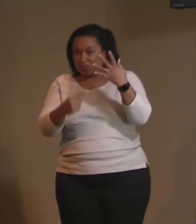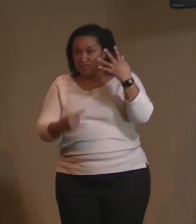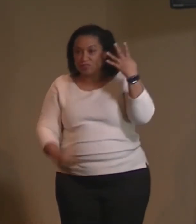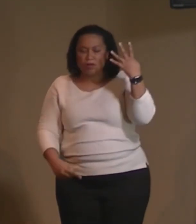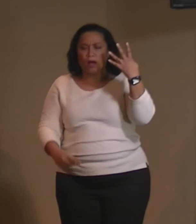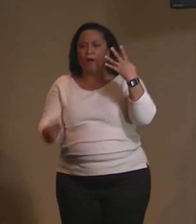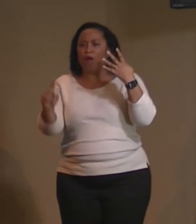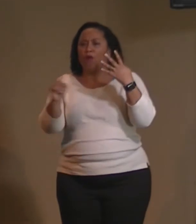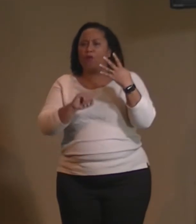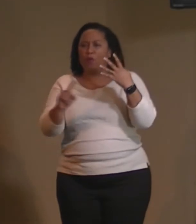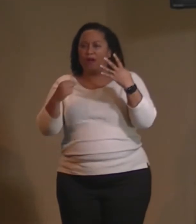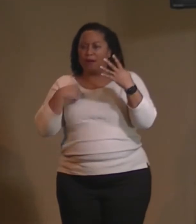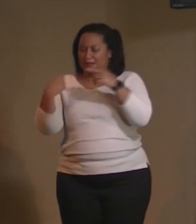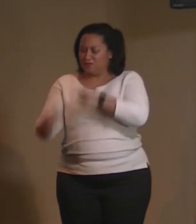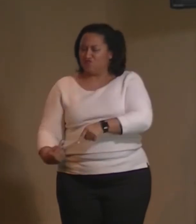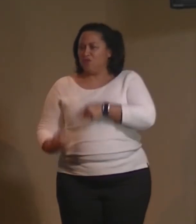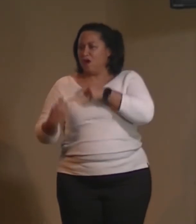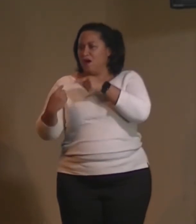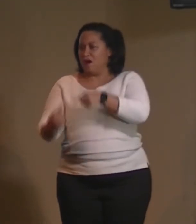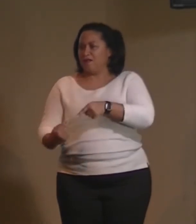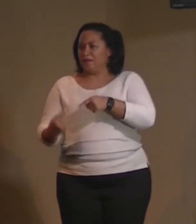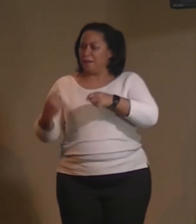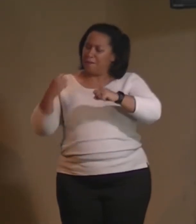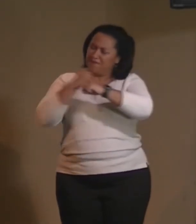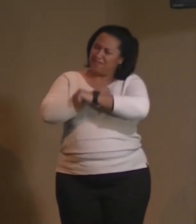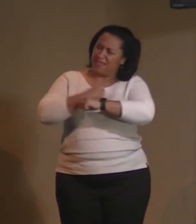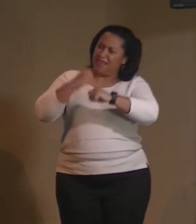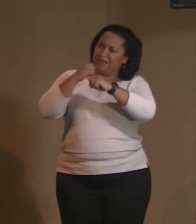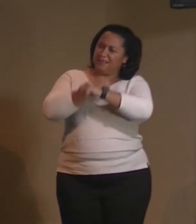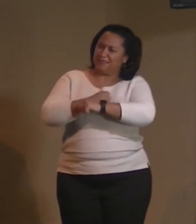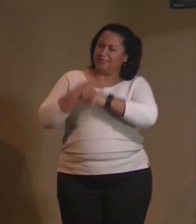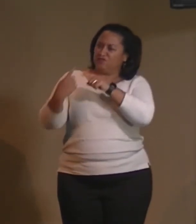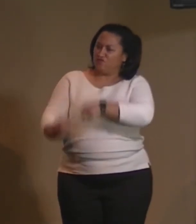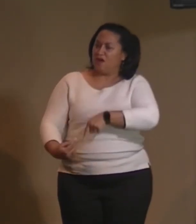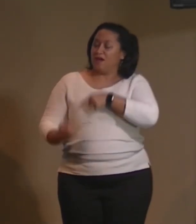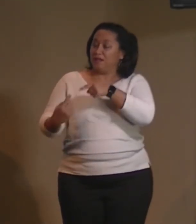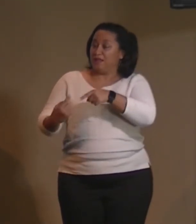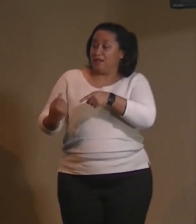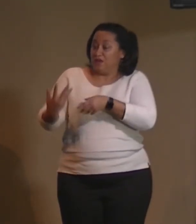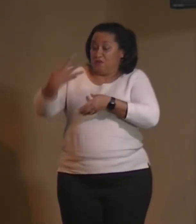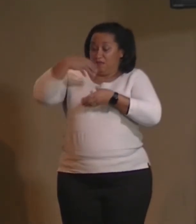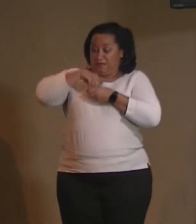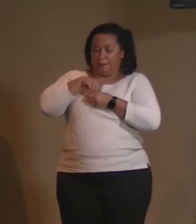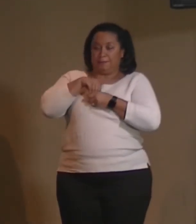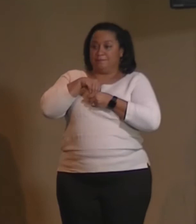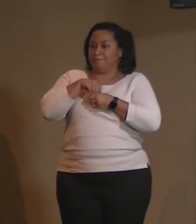where am I battling and struggling within me?